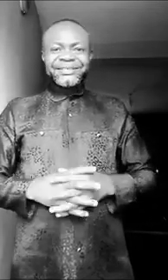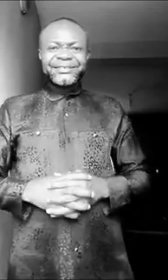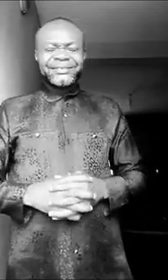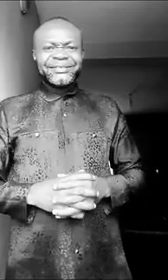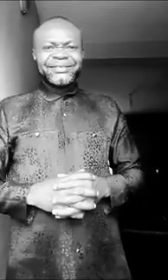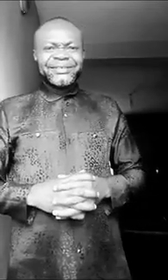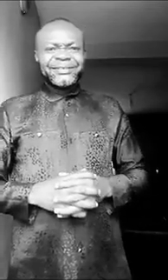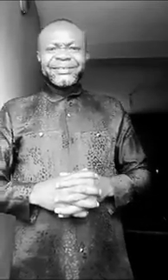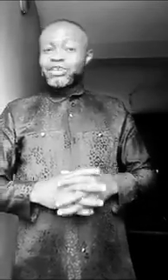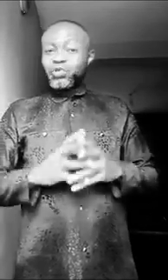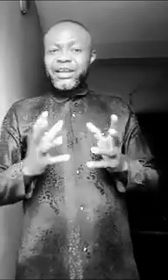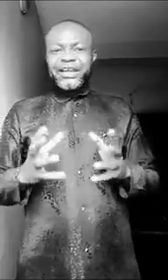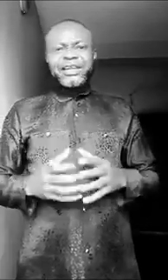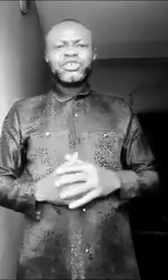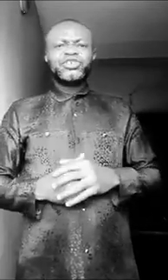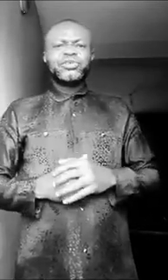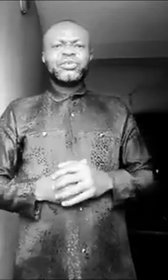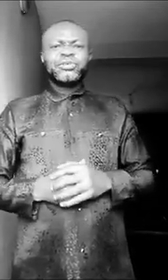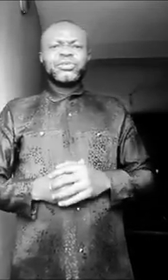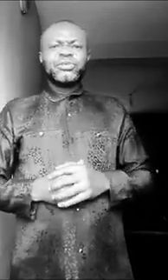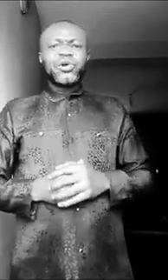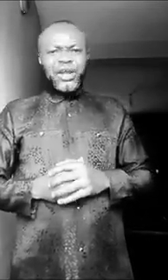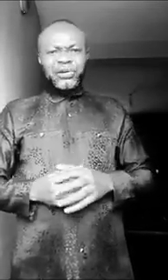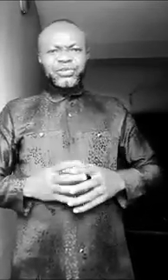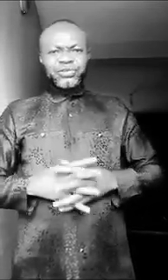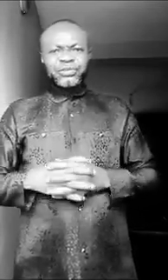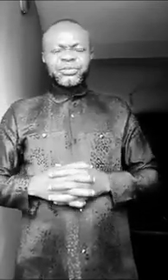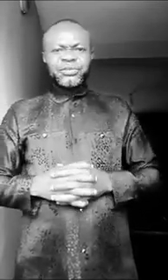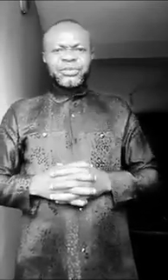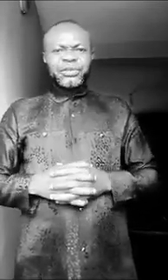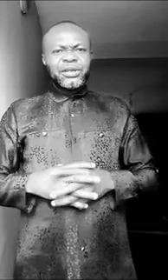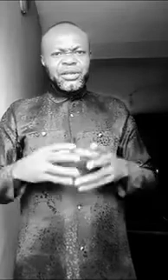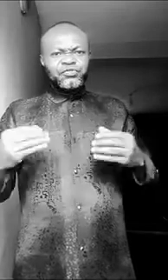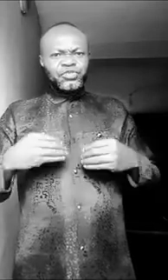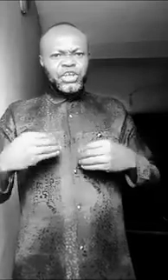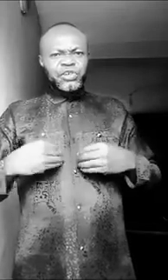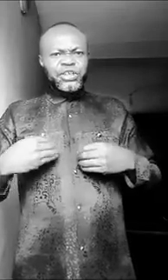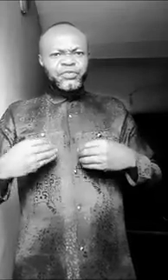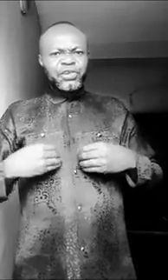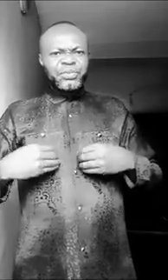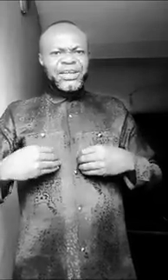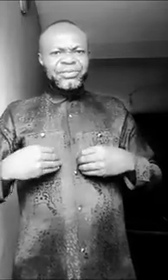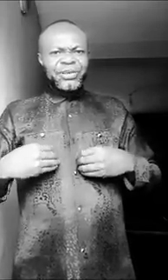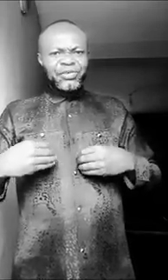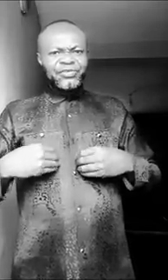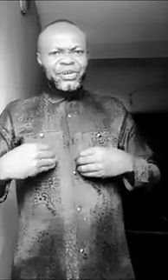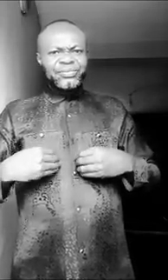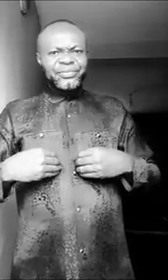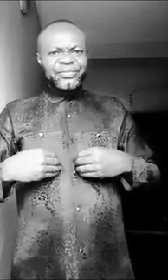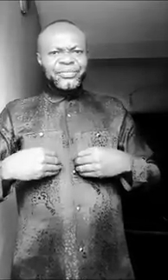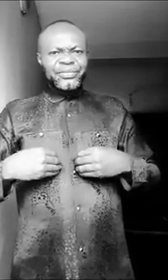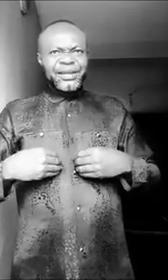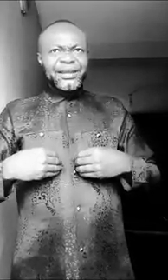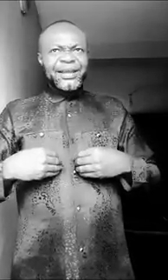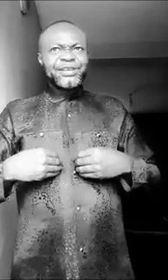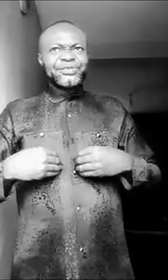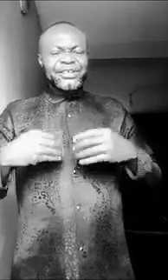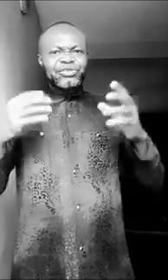that working against your health. If you check yourself, are dreaming that you cannot dream, and you see that